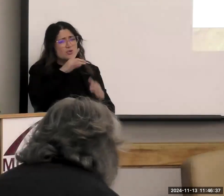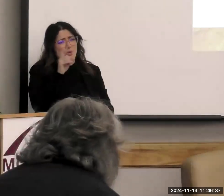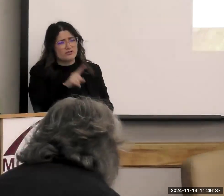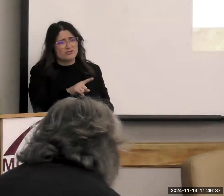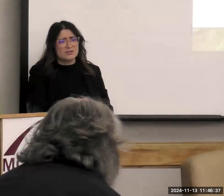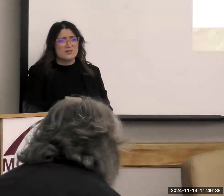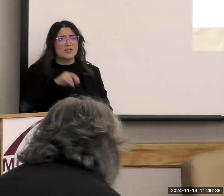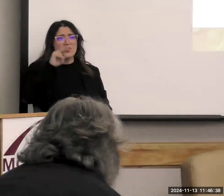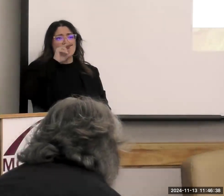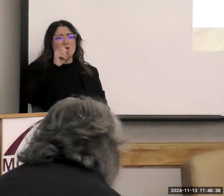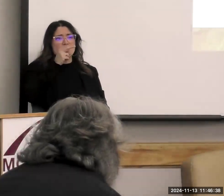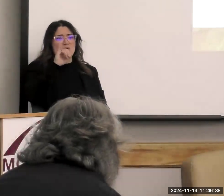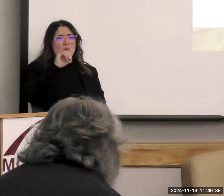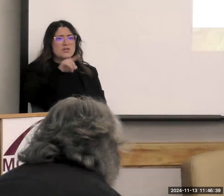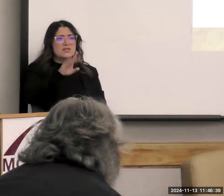Nani's got the.